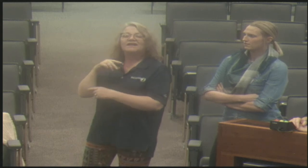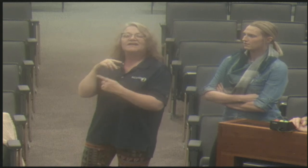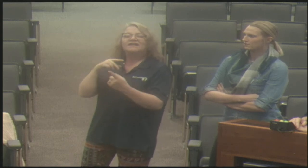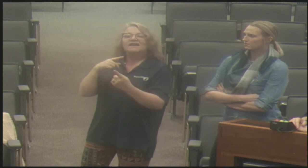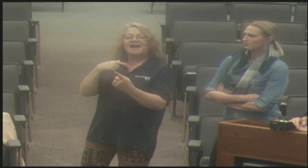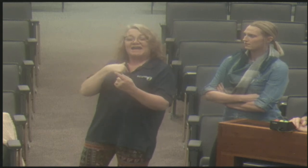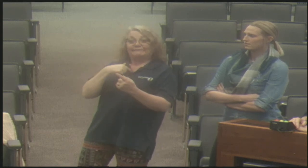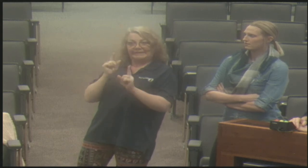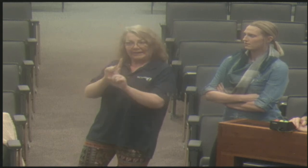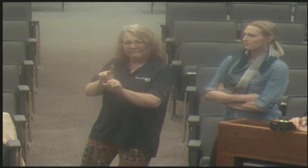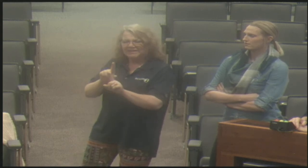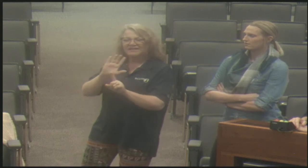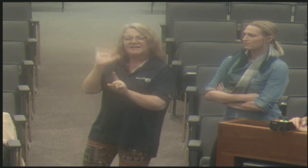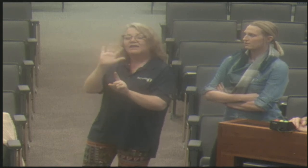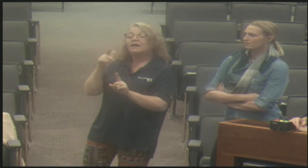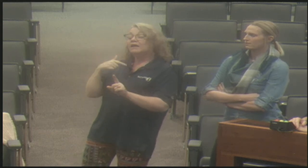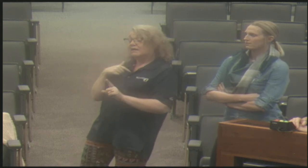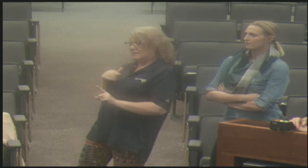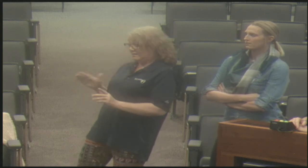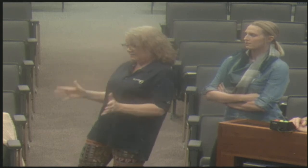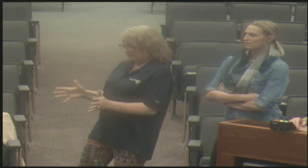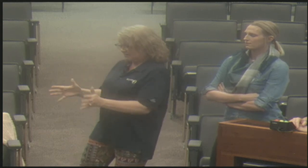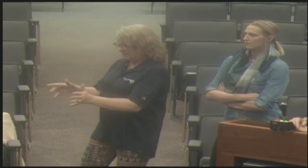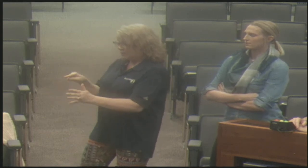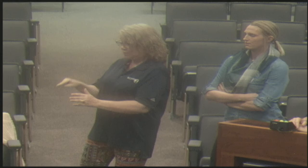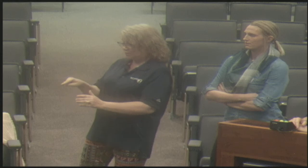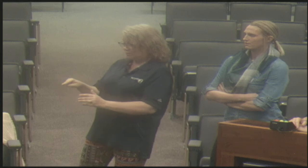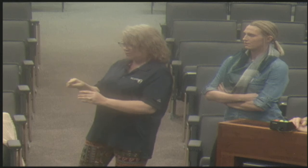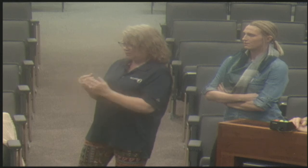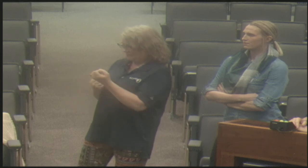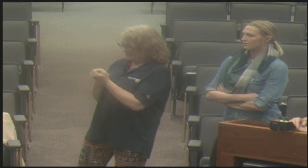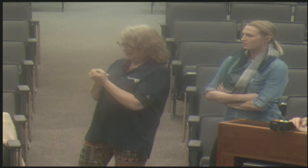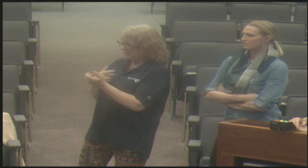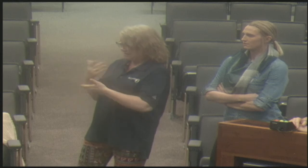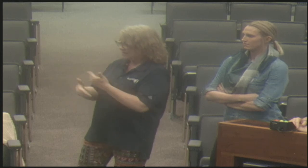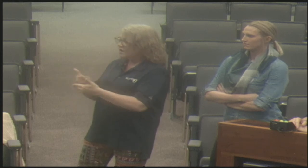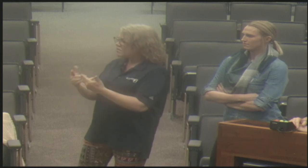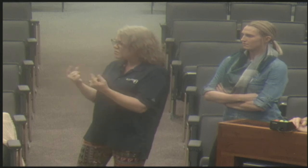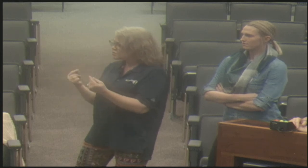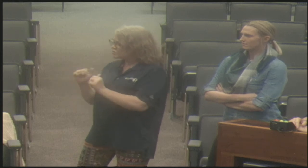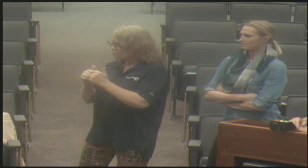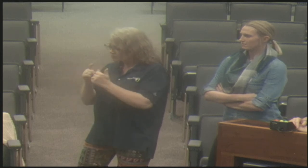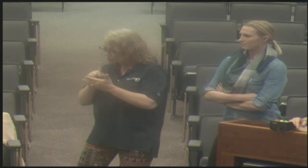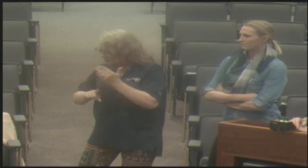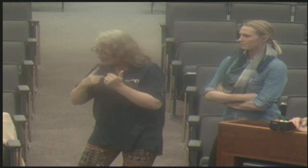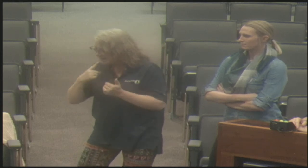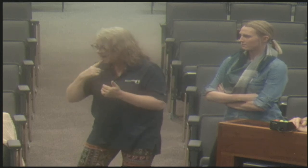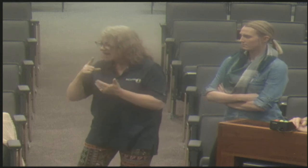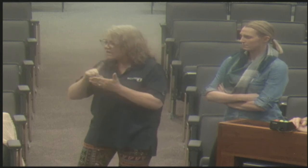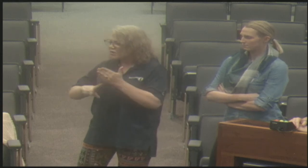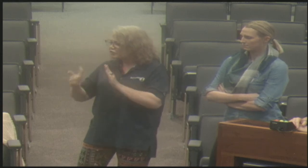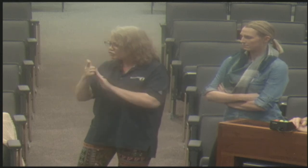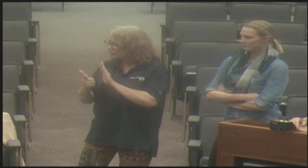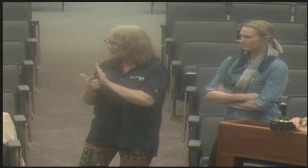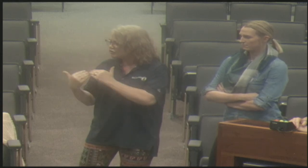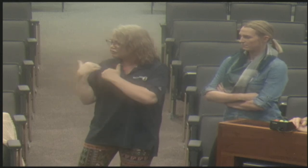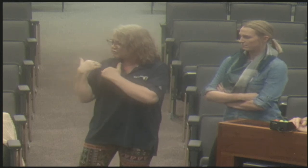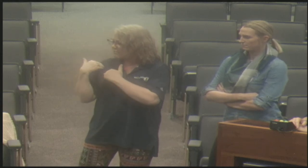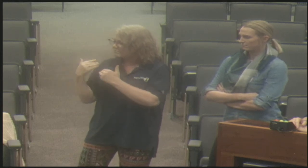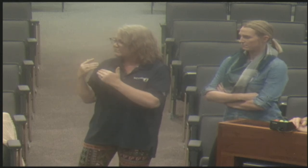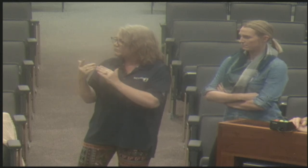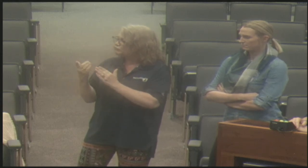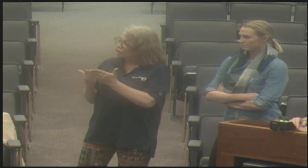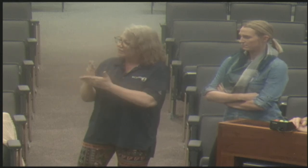you know, they will take that opportunity for them to, um, start on their own. And, and maybe I come back with them the second